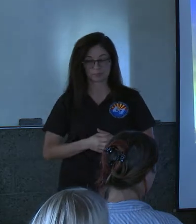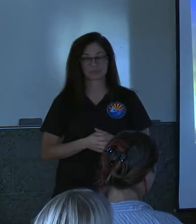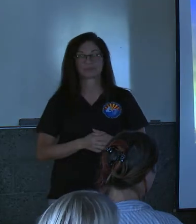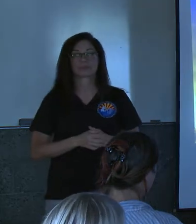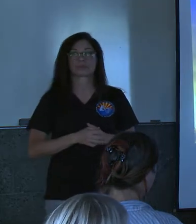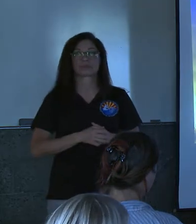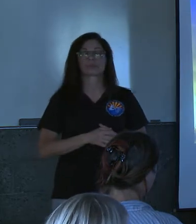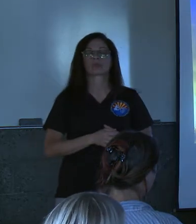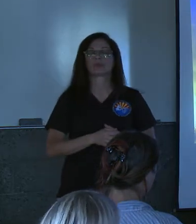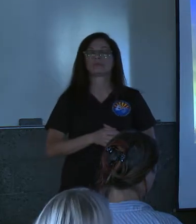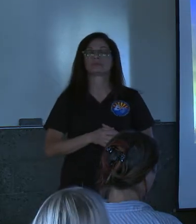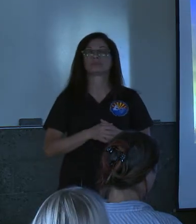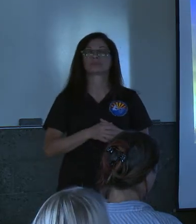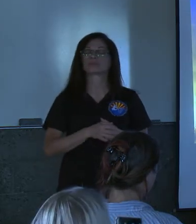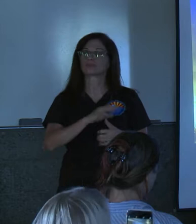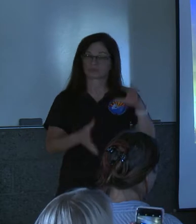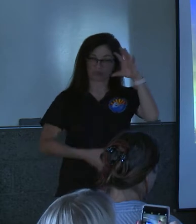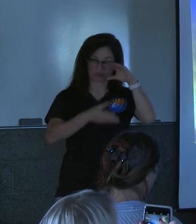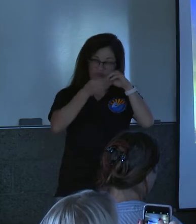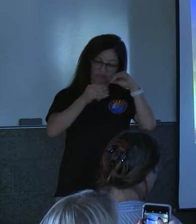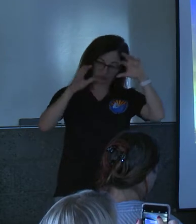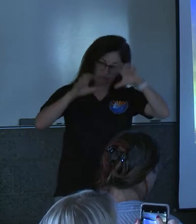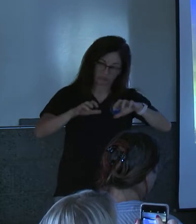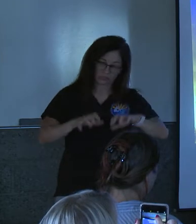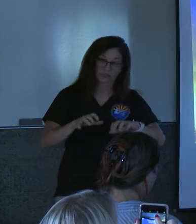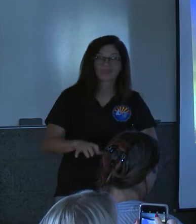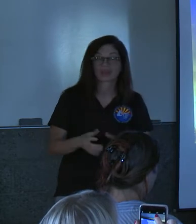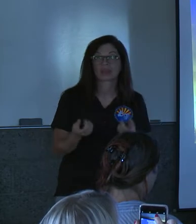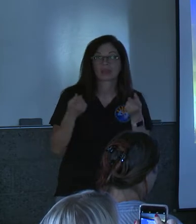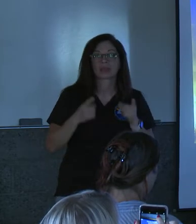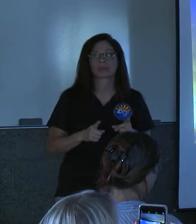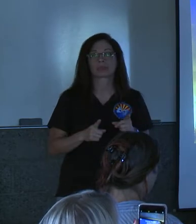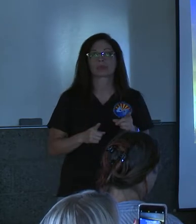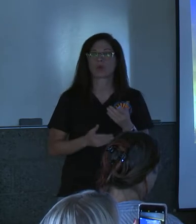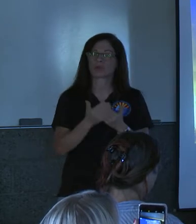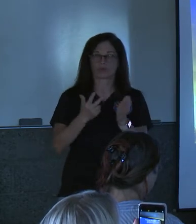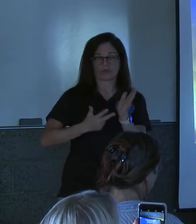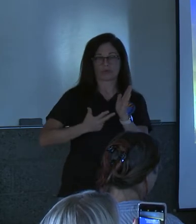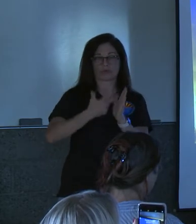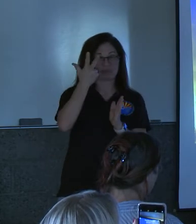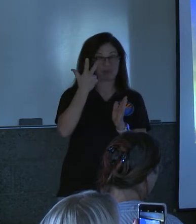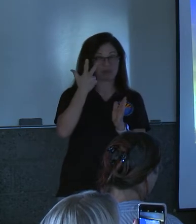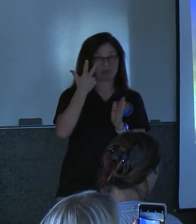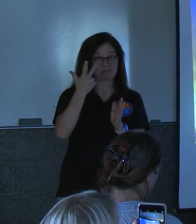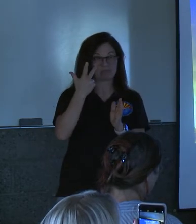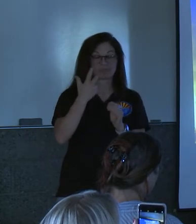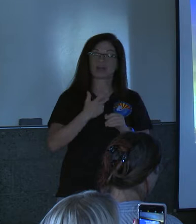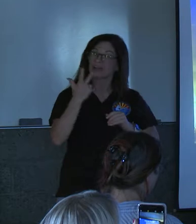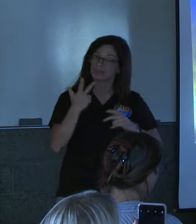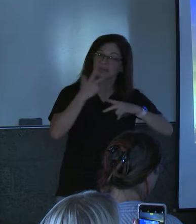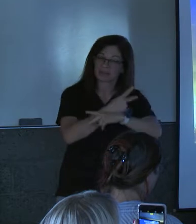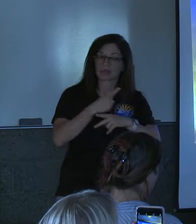next slide the total rainfall that we had was almost three times what we had on that